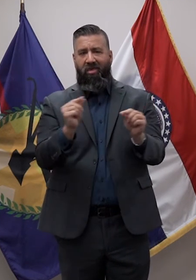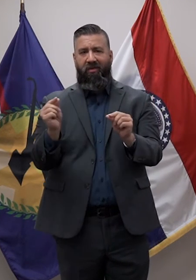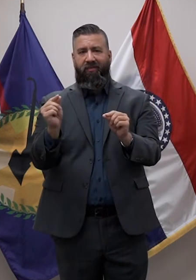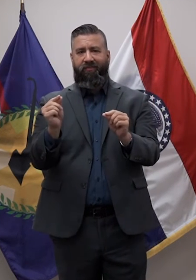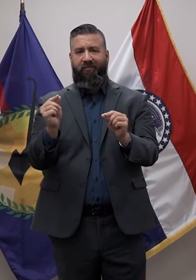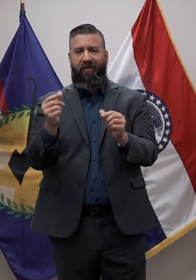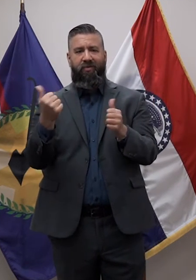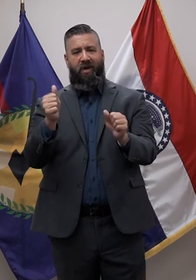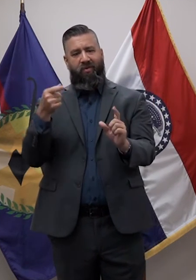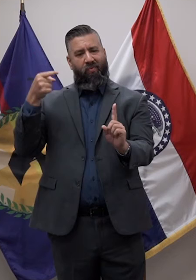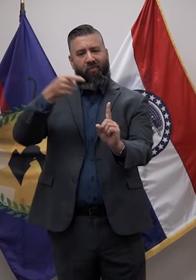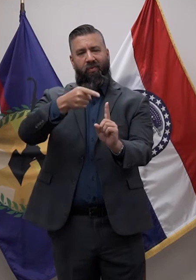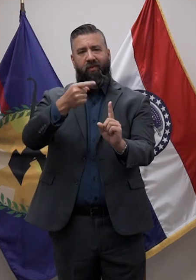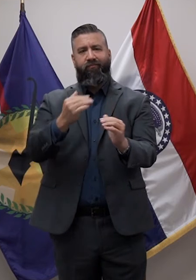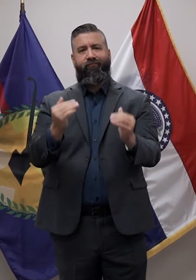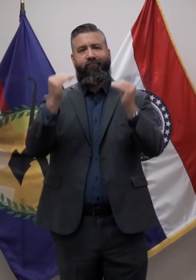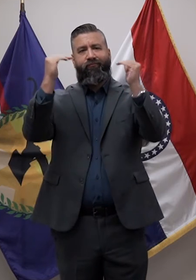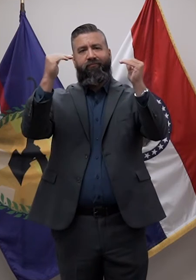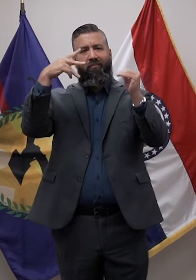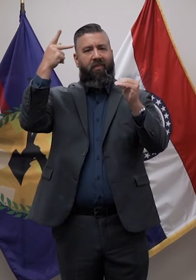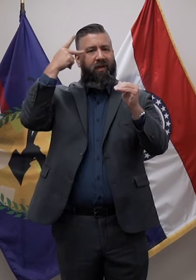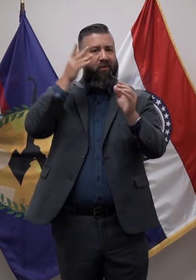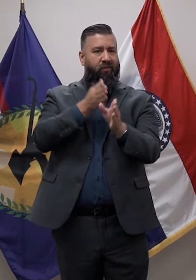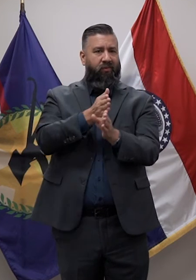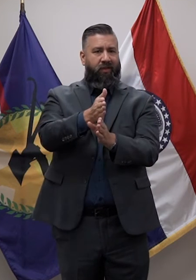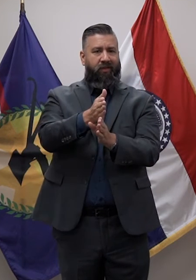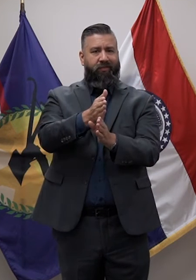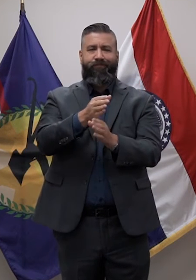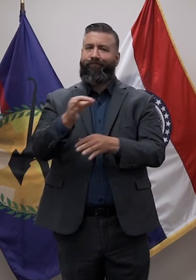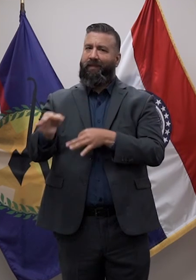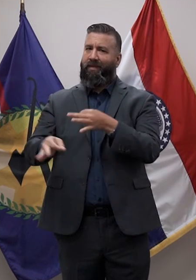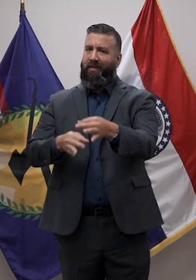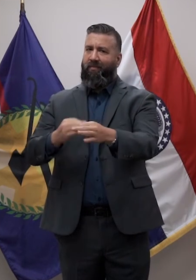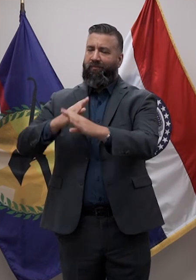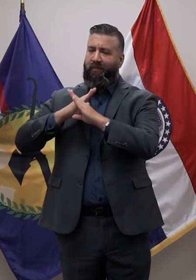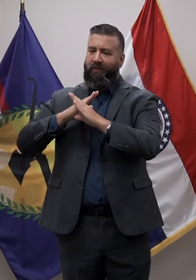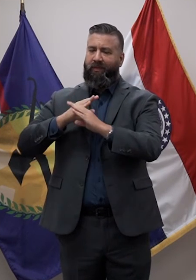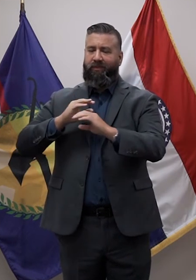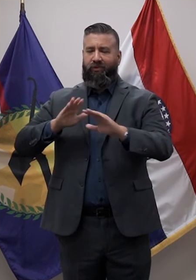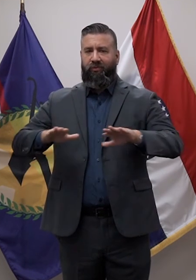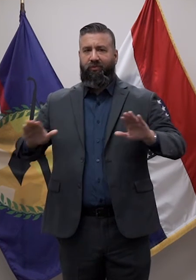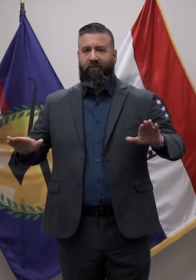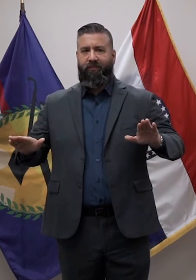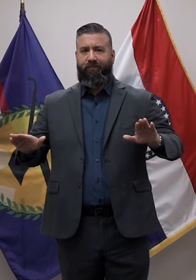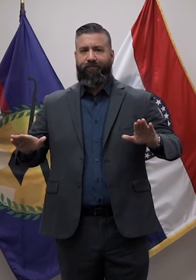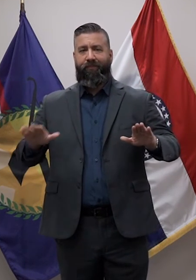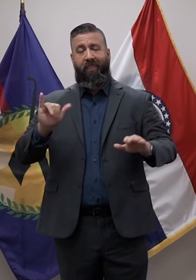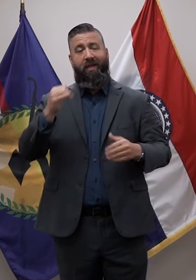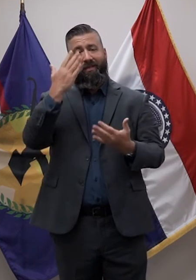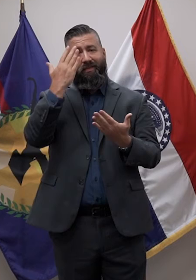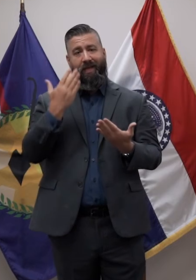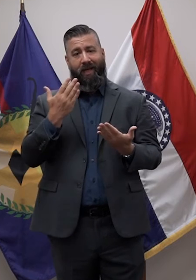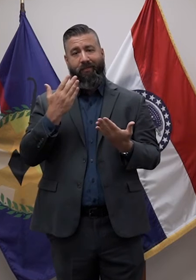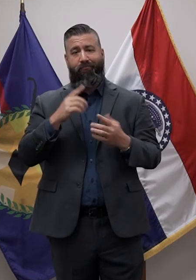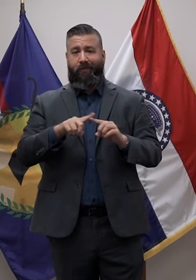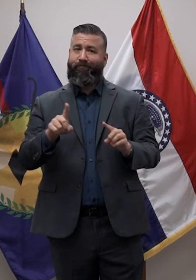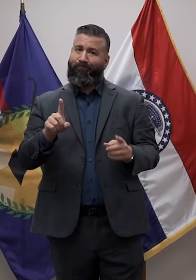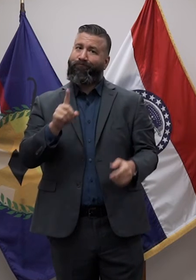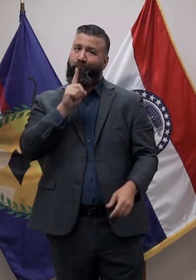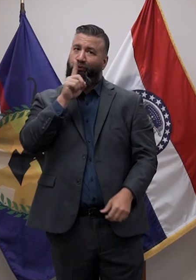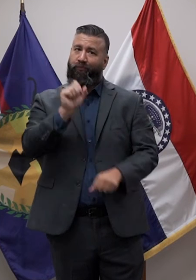elevating political careers instead of protecting our children. That's beyond sad, but that's where we are.